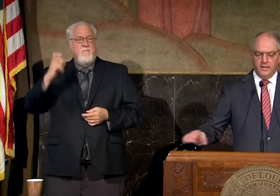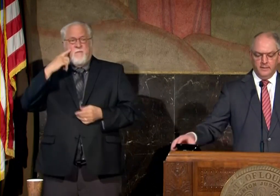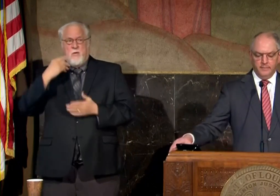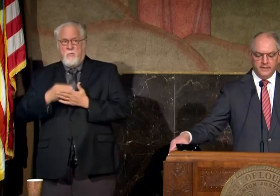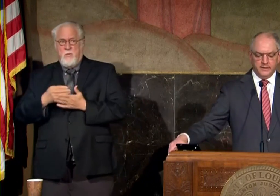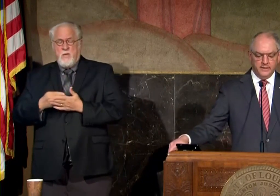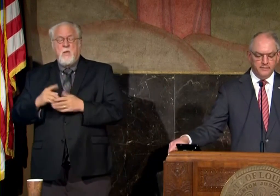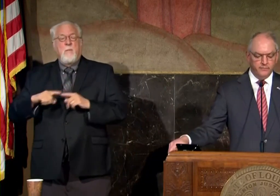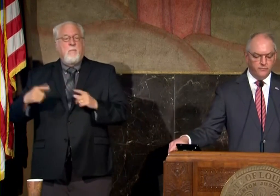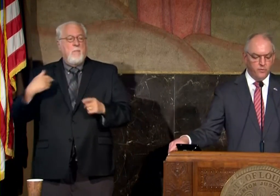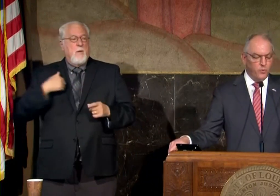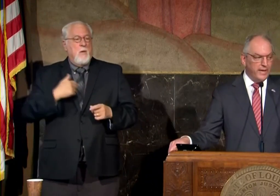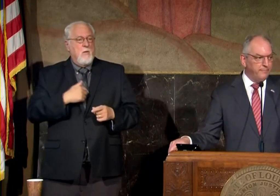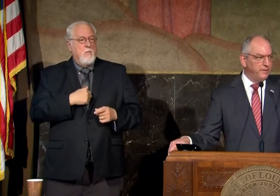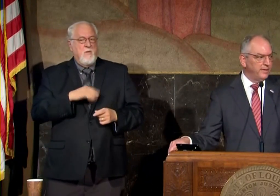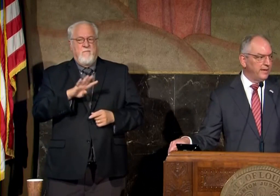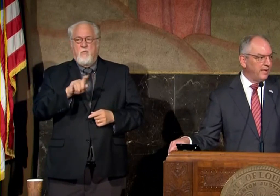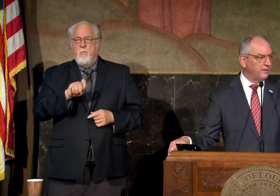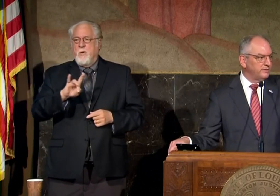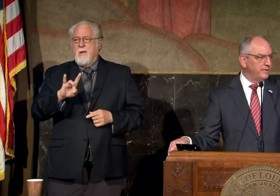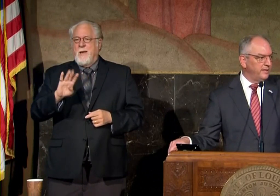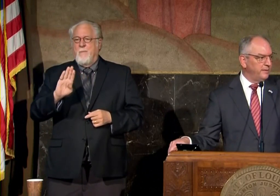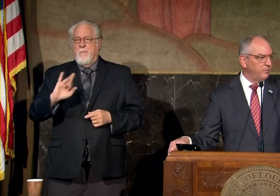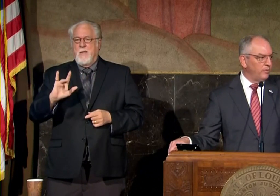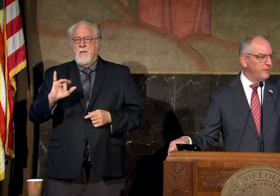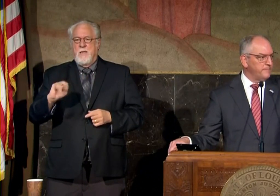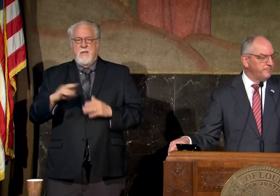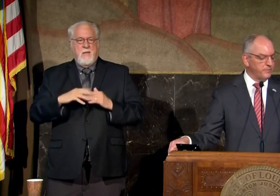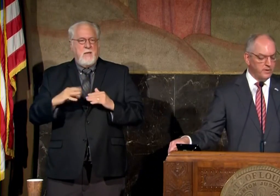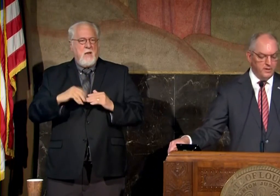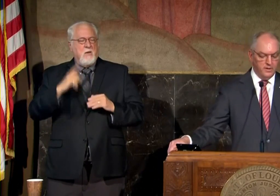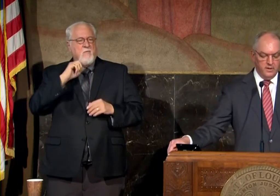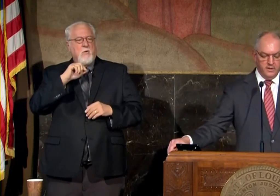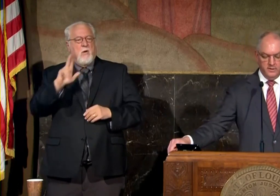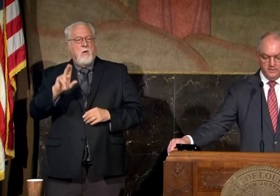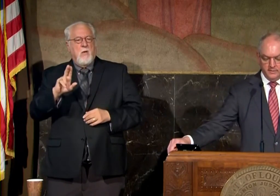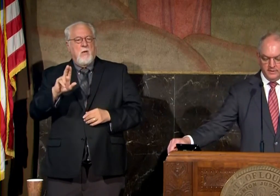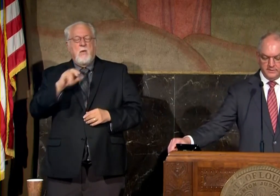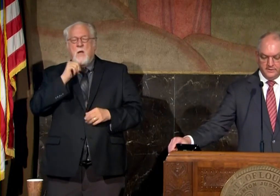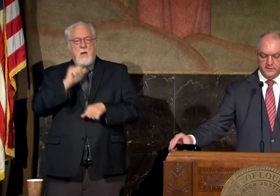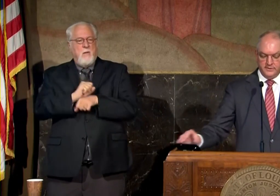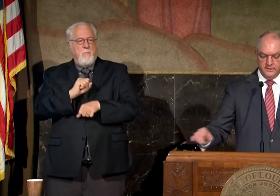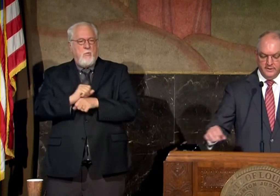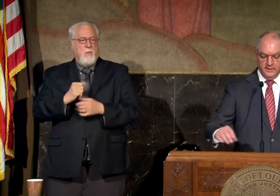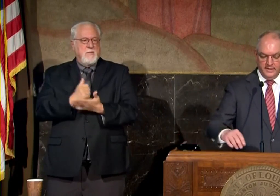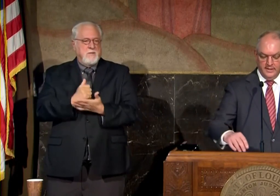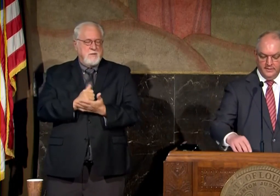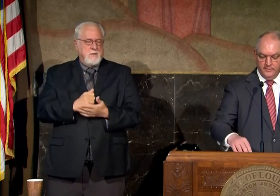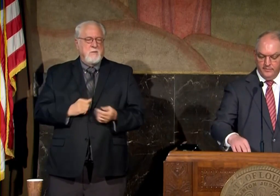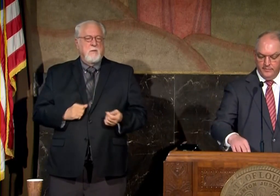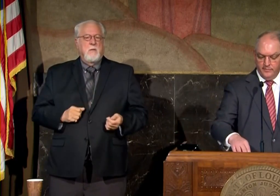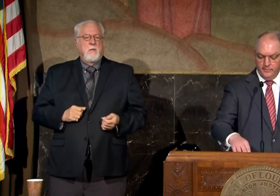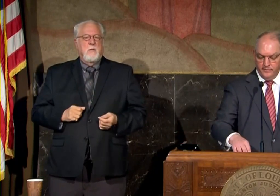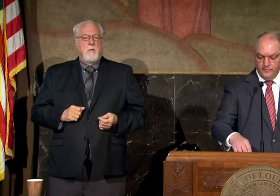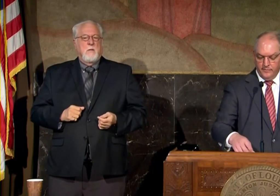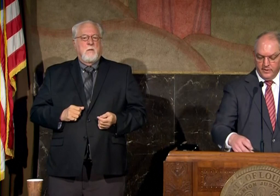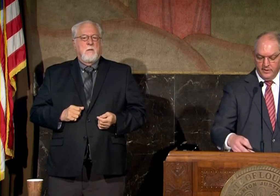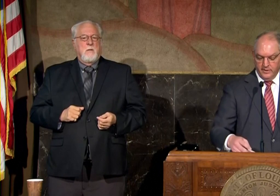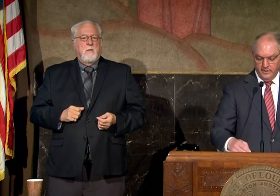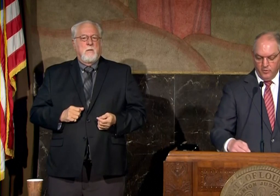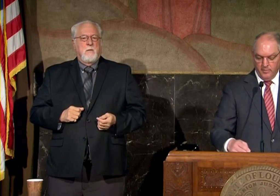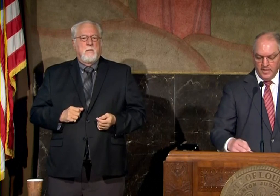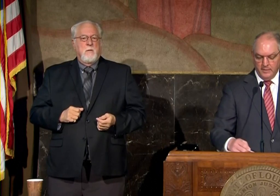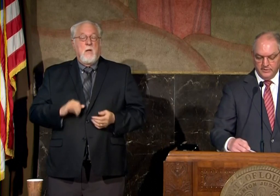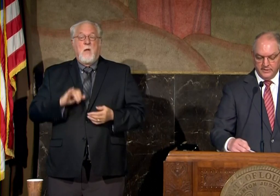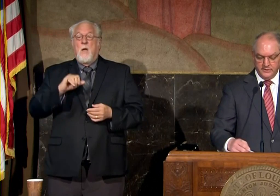but 4.8 billion dollars in unemployment uh assistance uh the